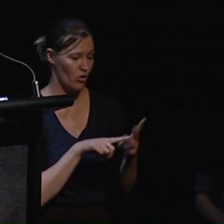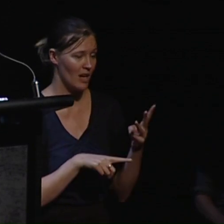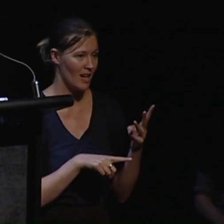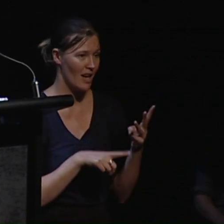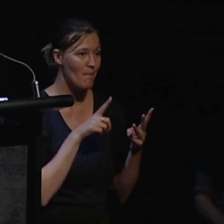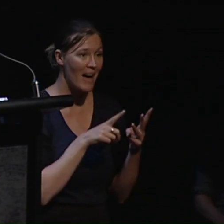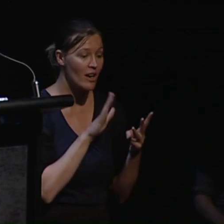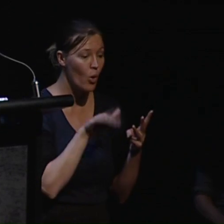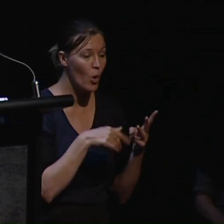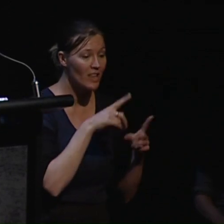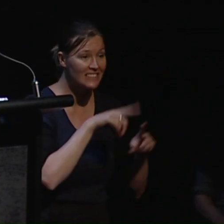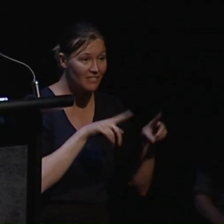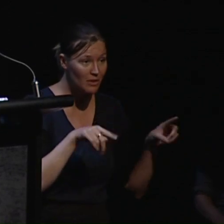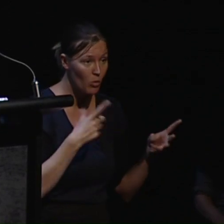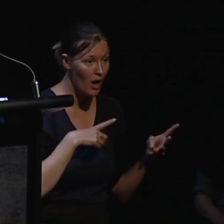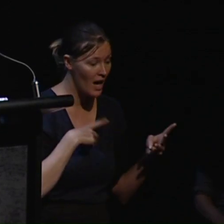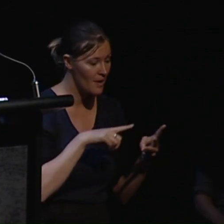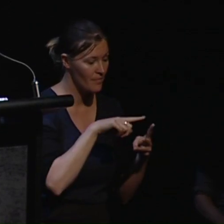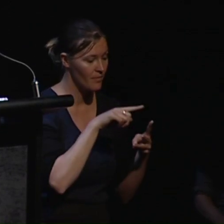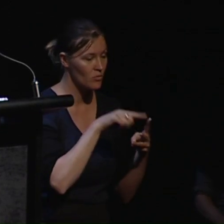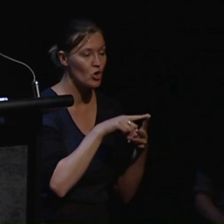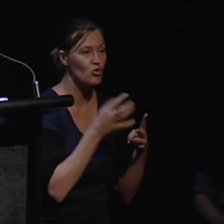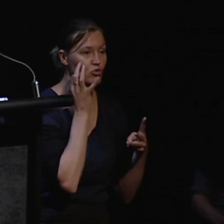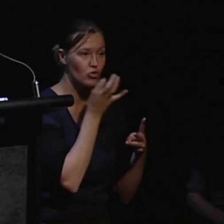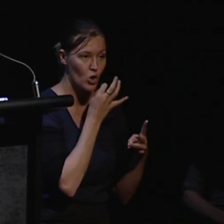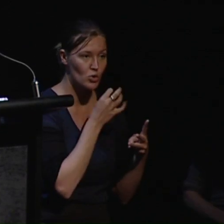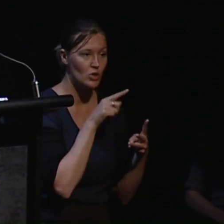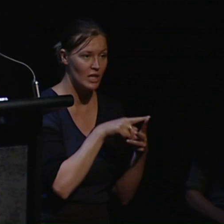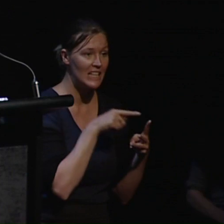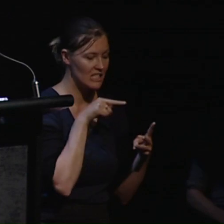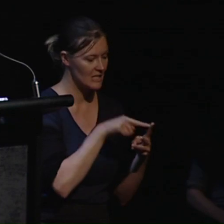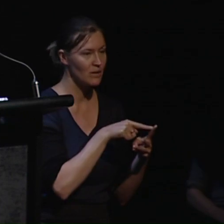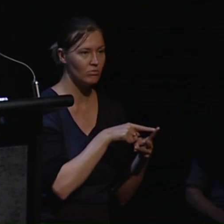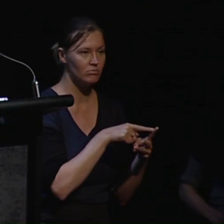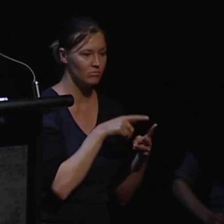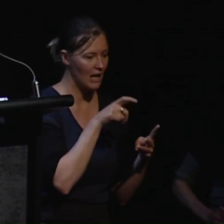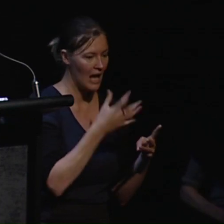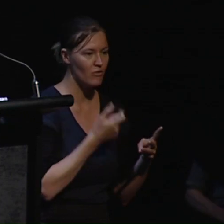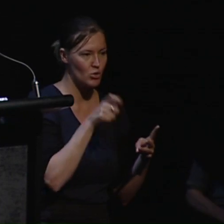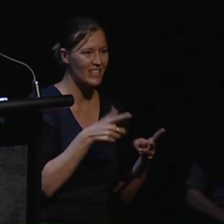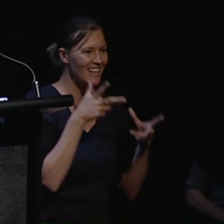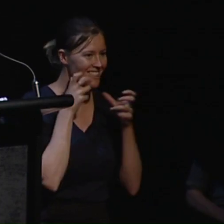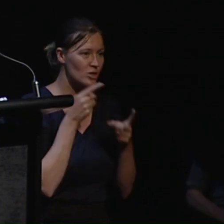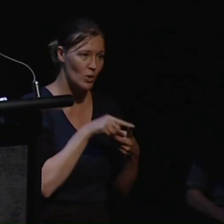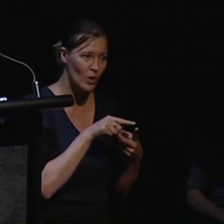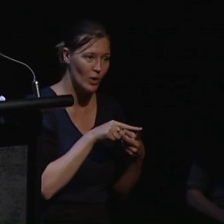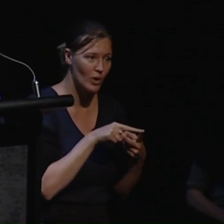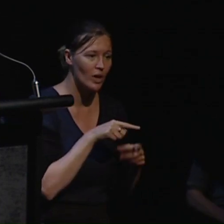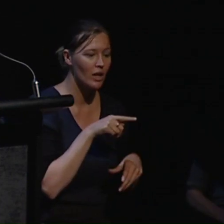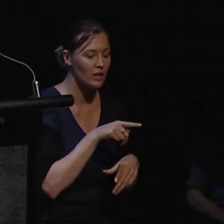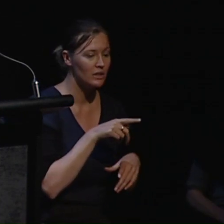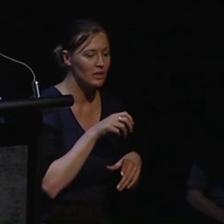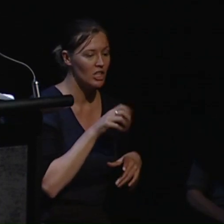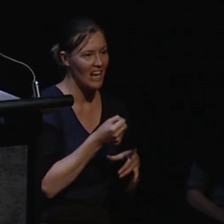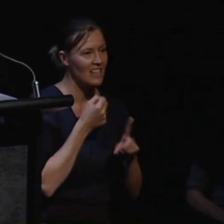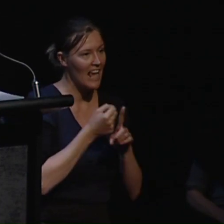differentiating element between Rose's story and the other two is that Rose was deeply listened to. At the heart of Rose's story